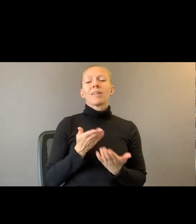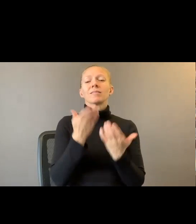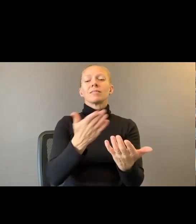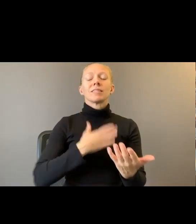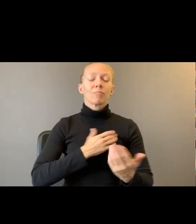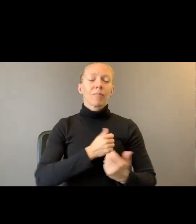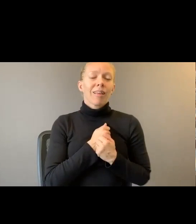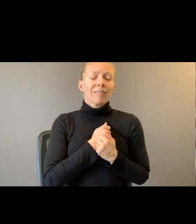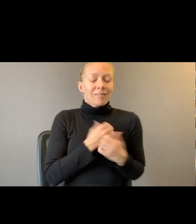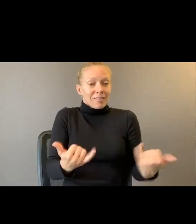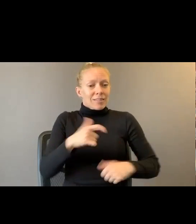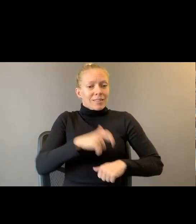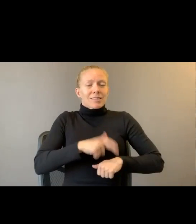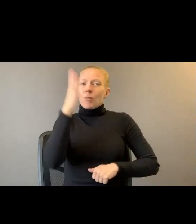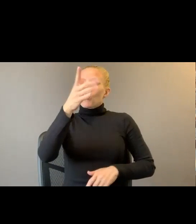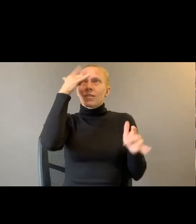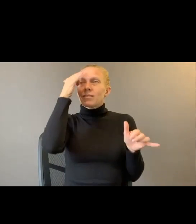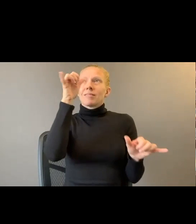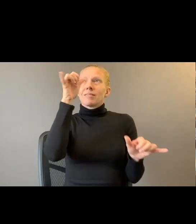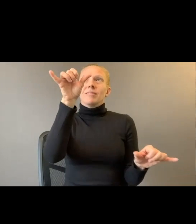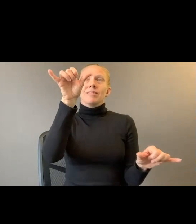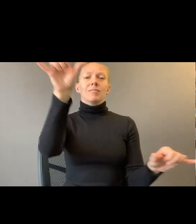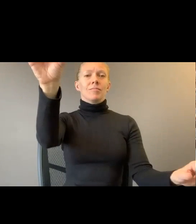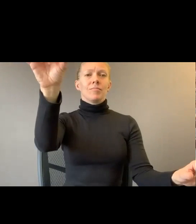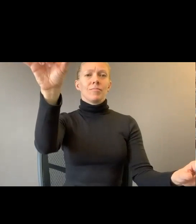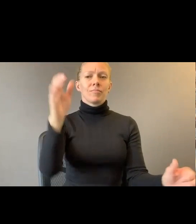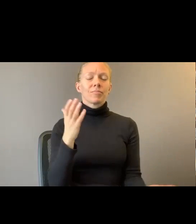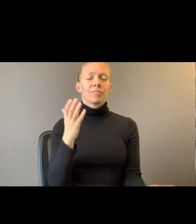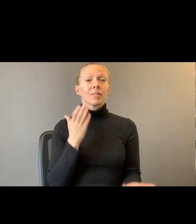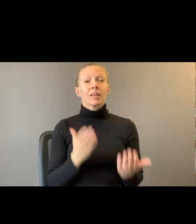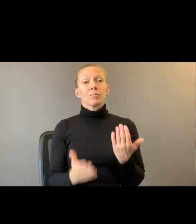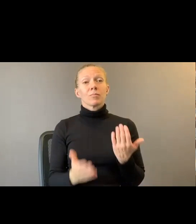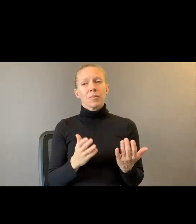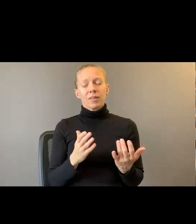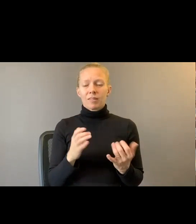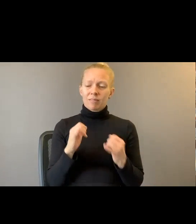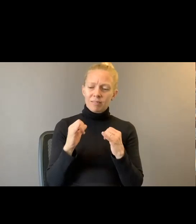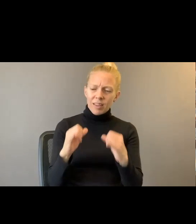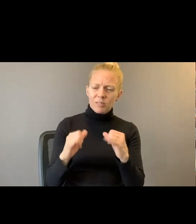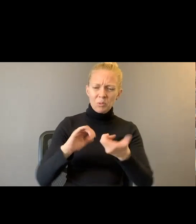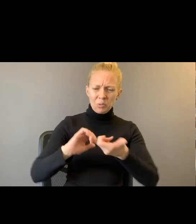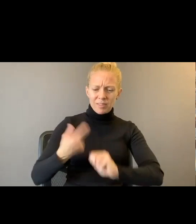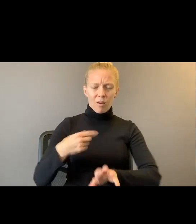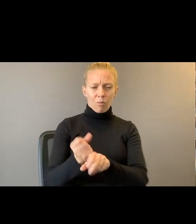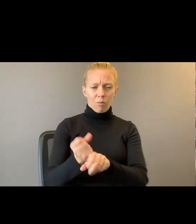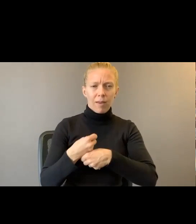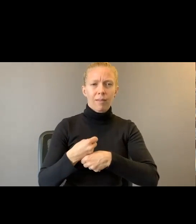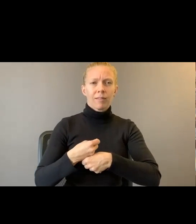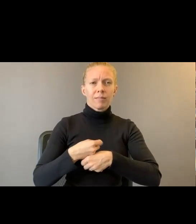it last forever. And perhaps this too is how I'm wrought. The steel of being beautiful.